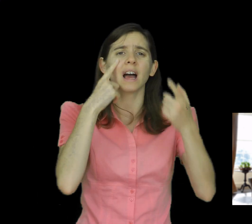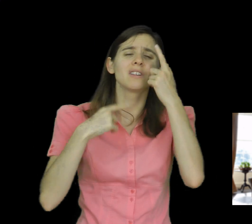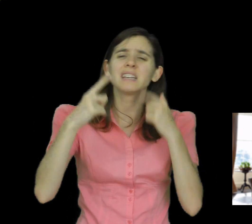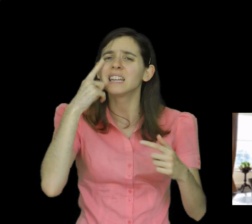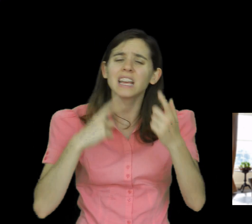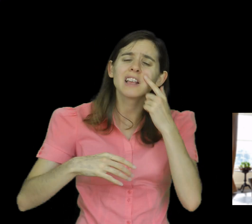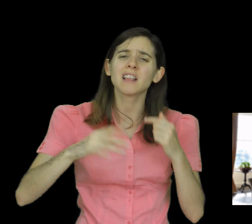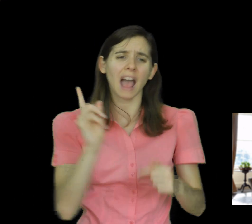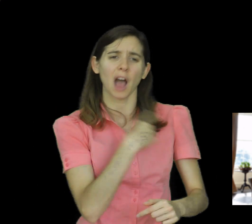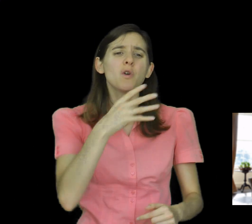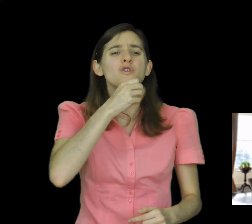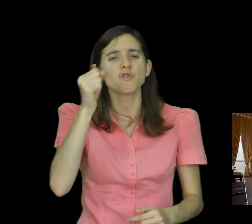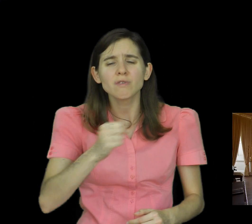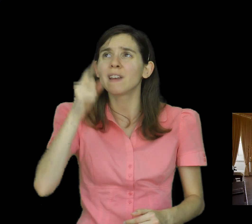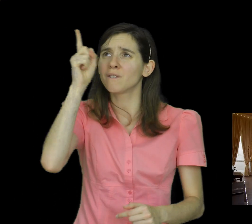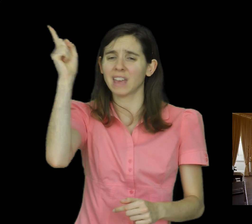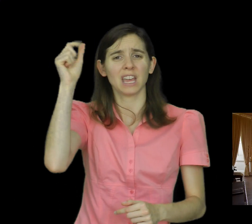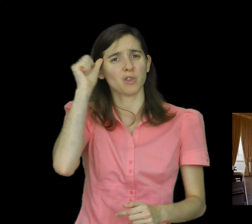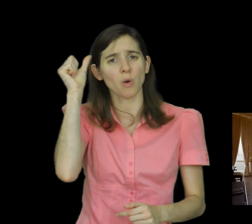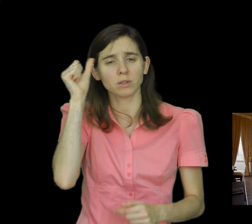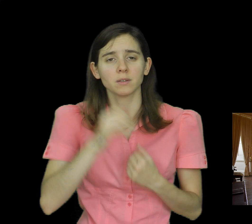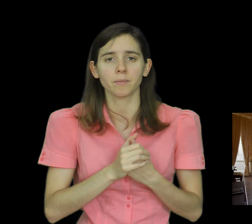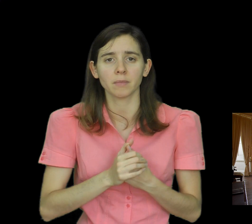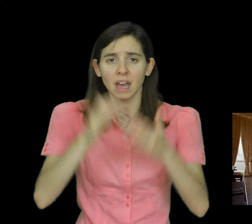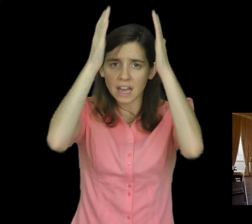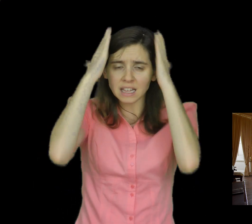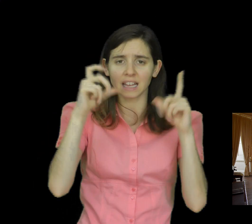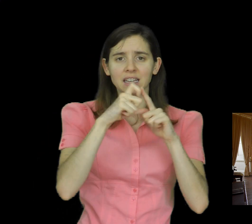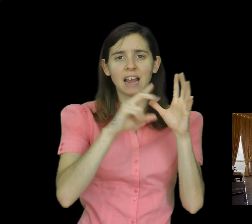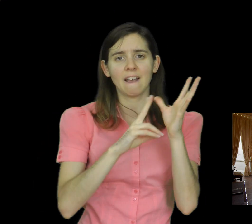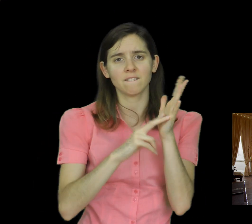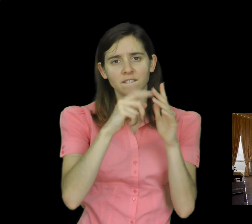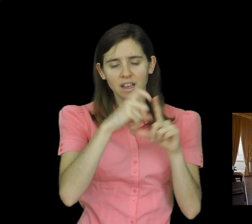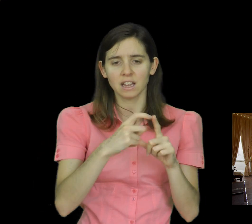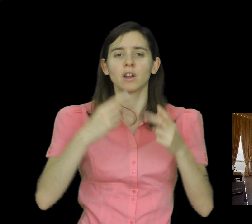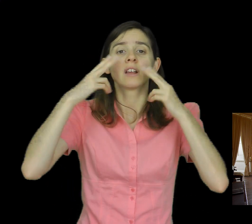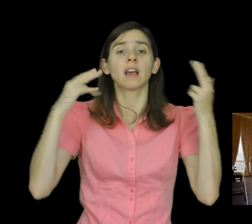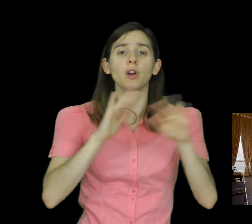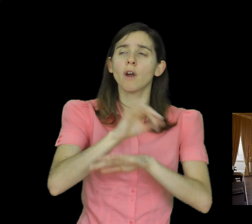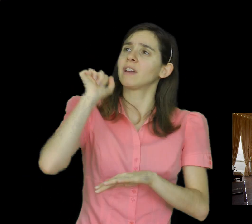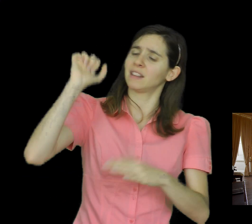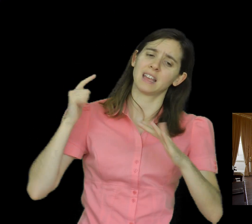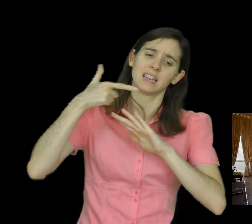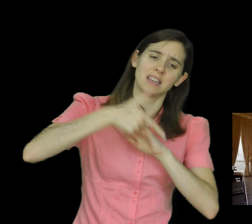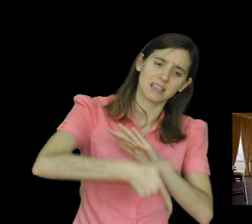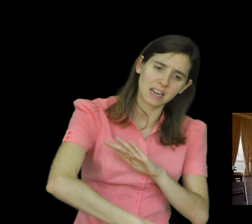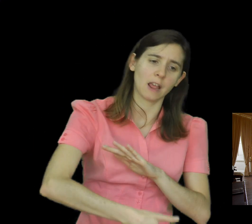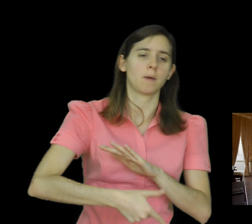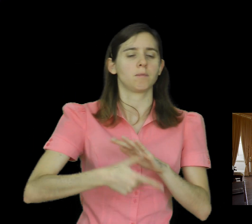grief or anguish behind them. King David sang of God's deep sympathy. You keep track of all my